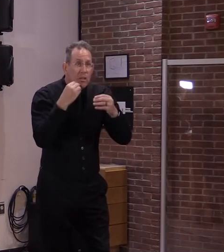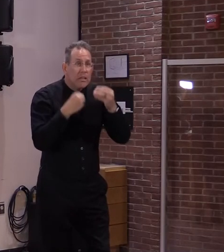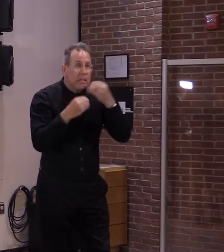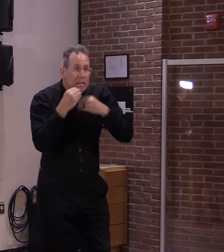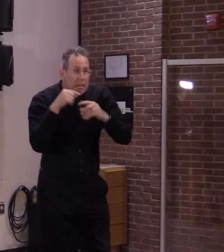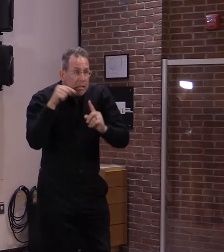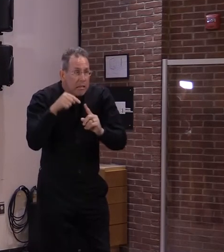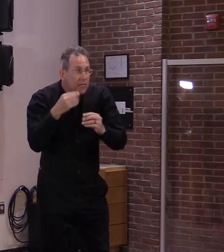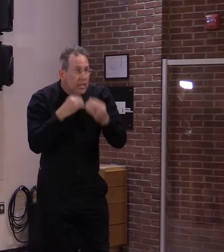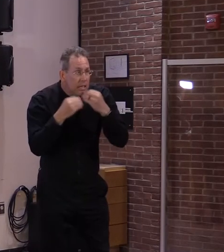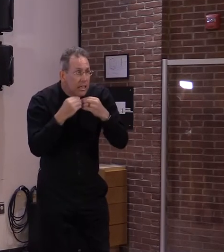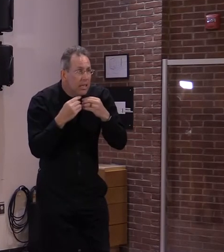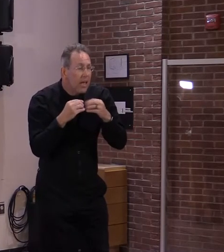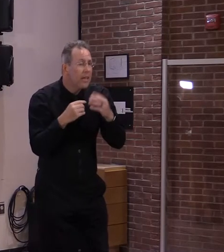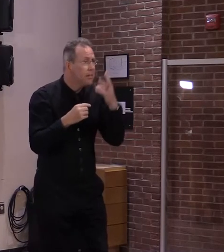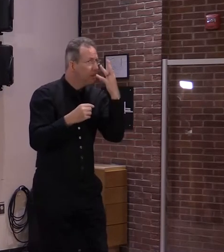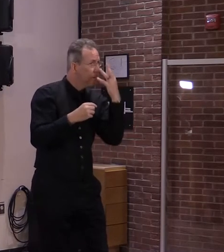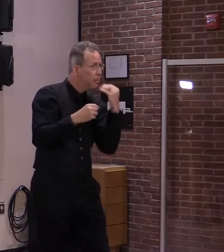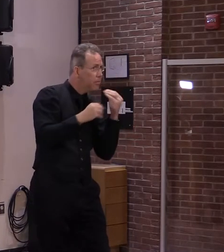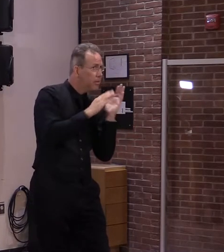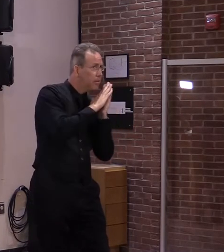to mask wearing safely?